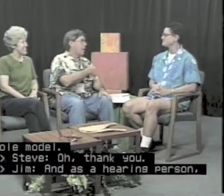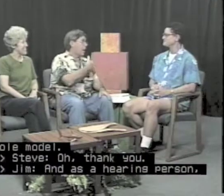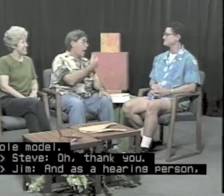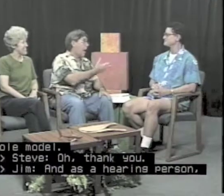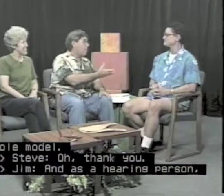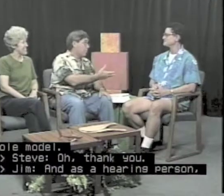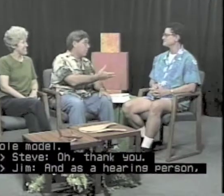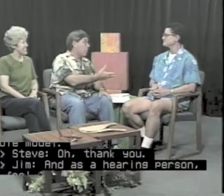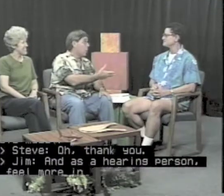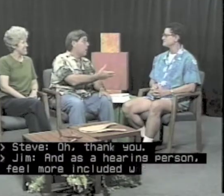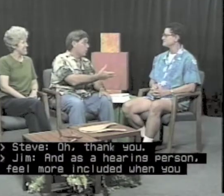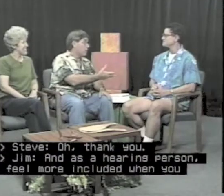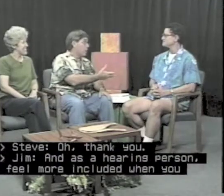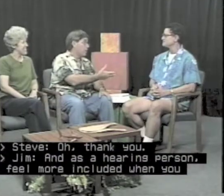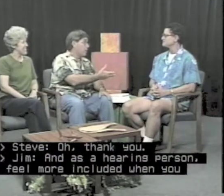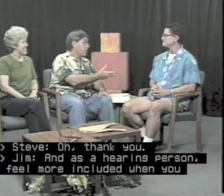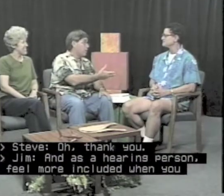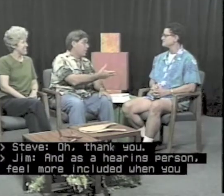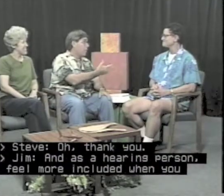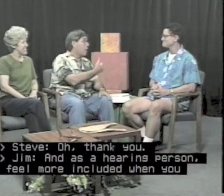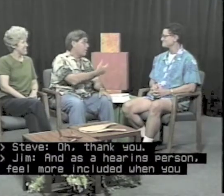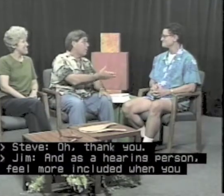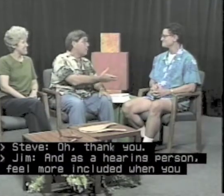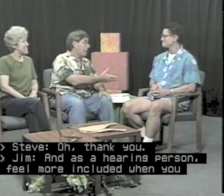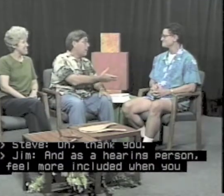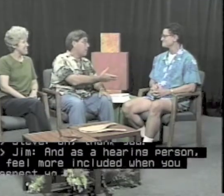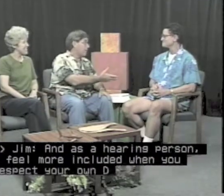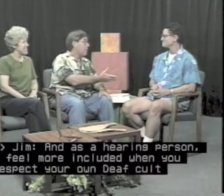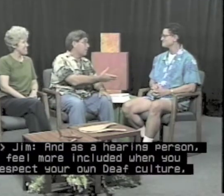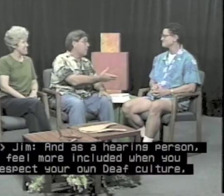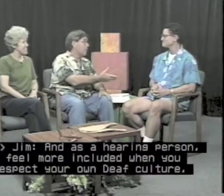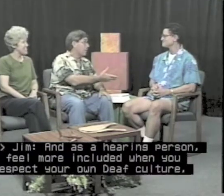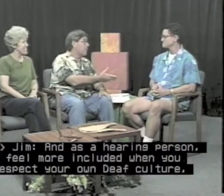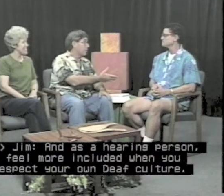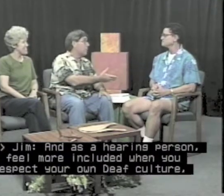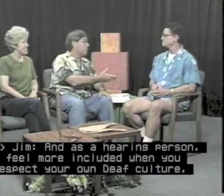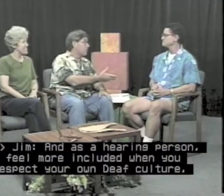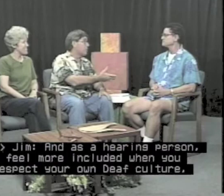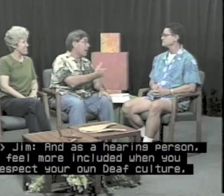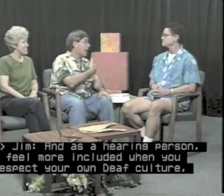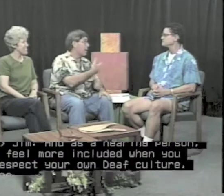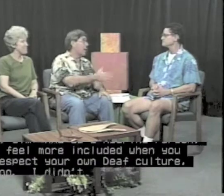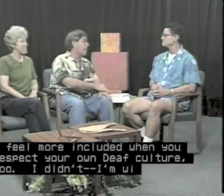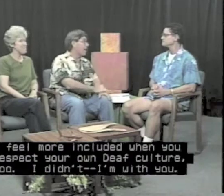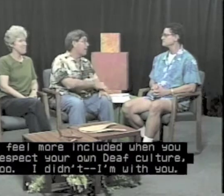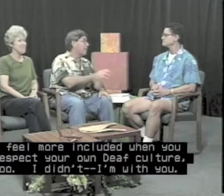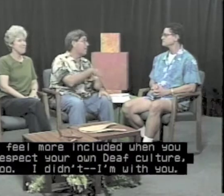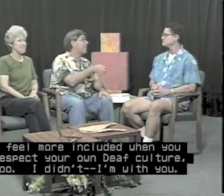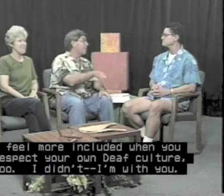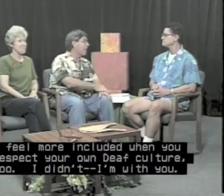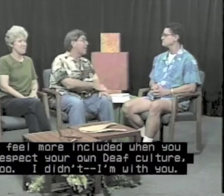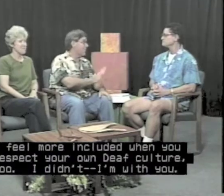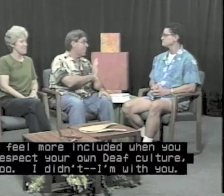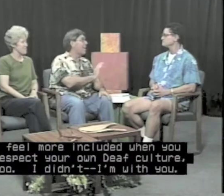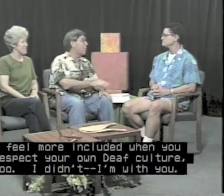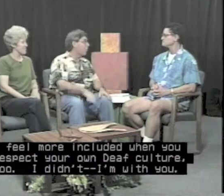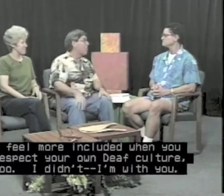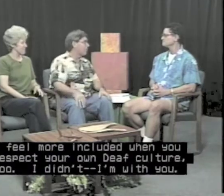I feel more included when you respect your own deaf culture, too. I didn't, I'm with you.